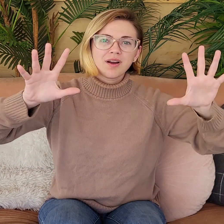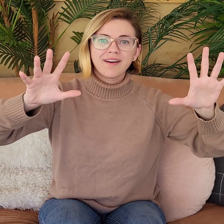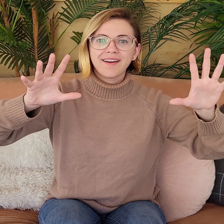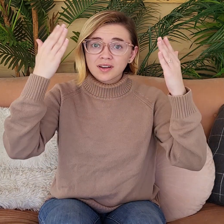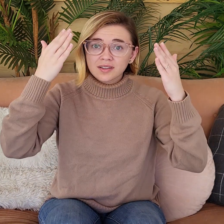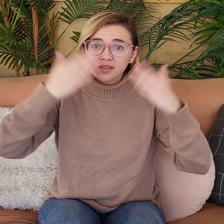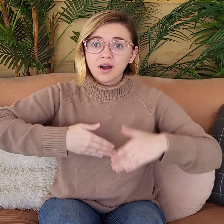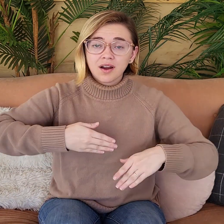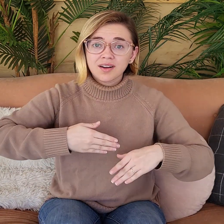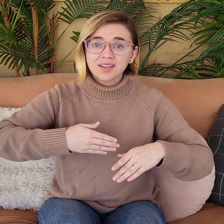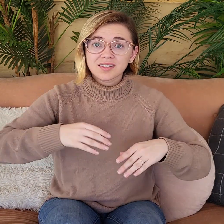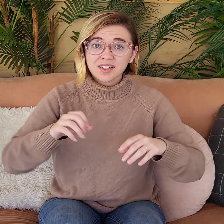it is bright.